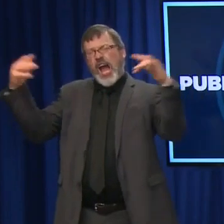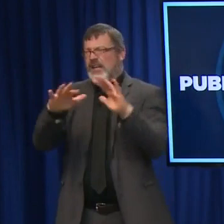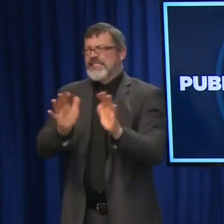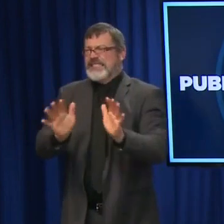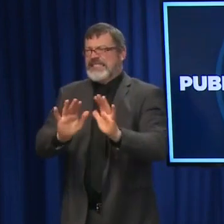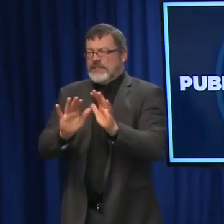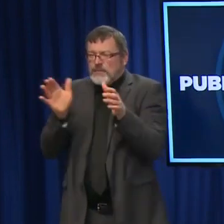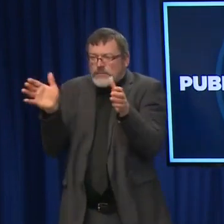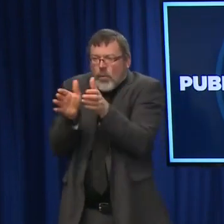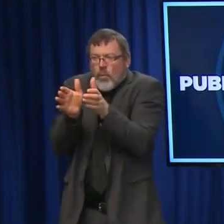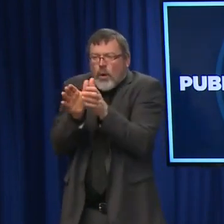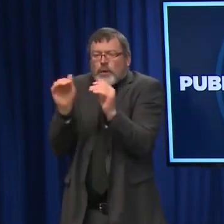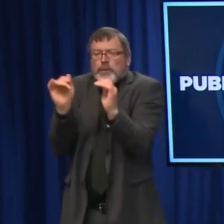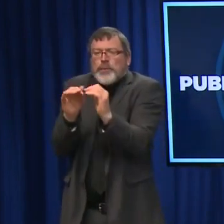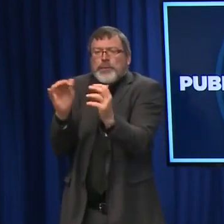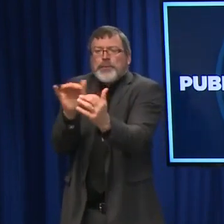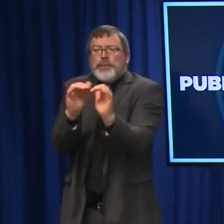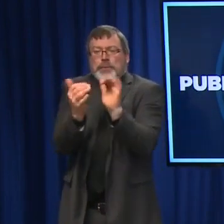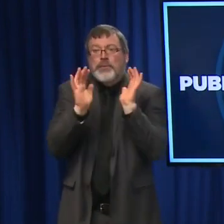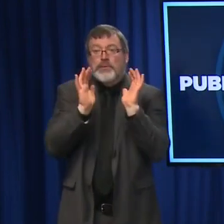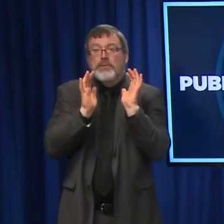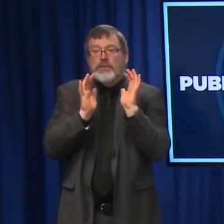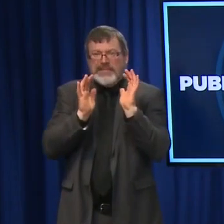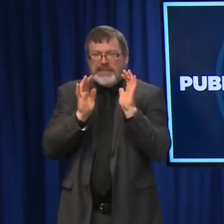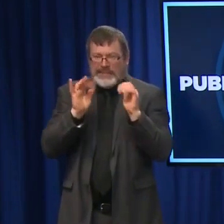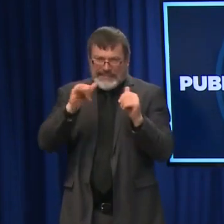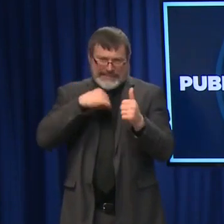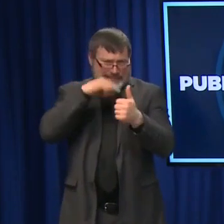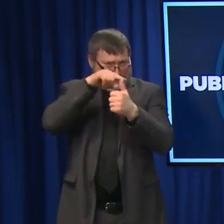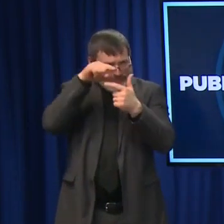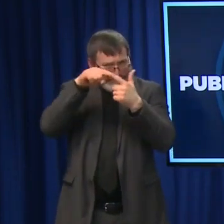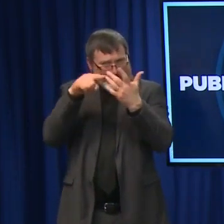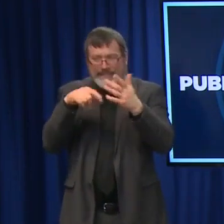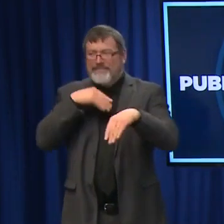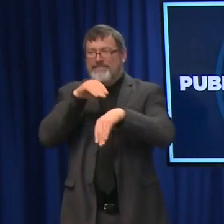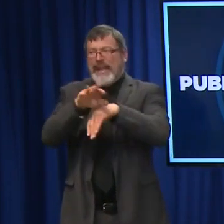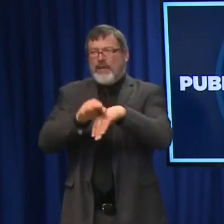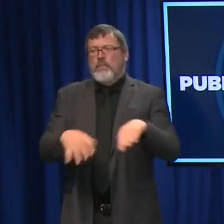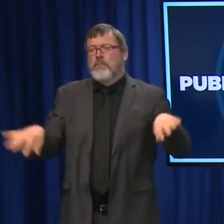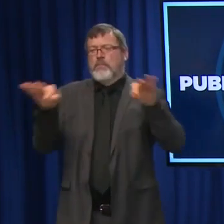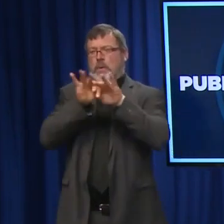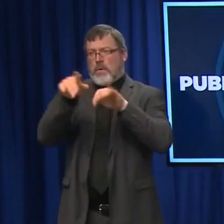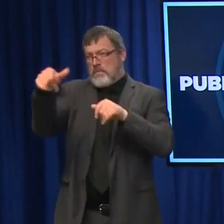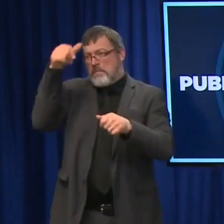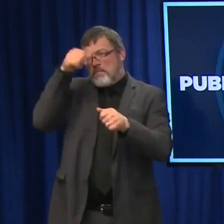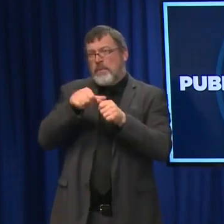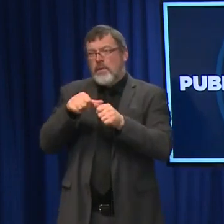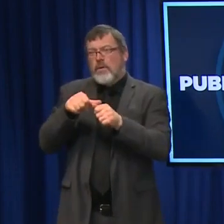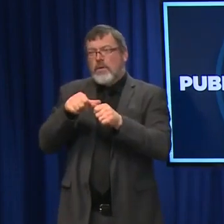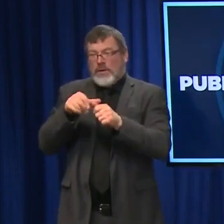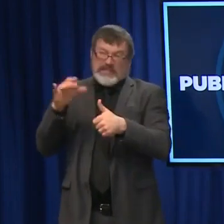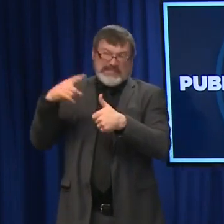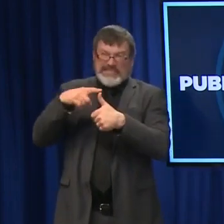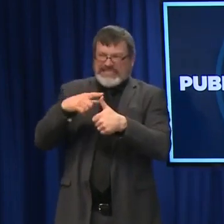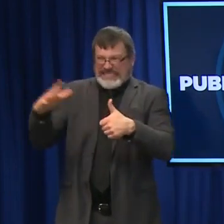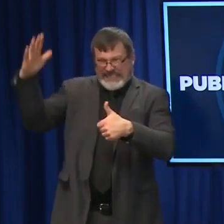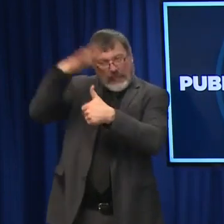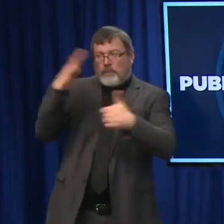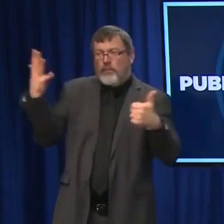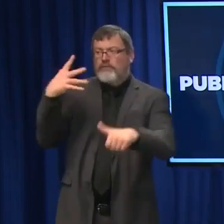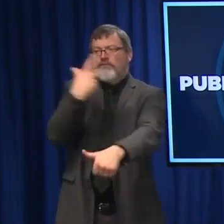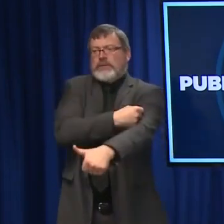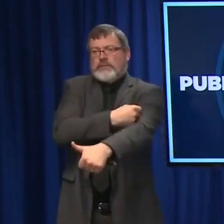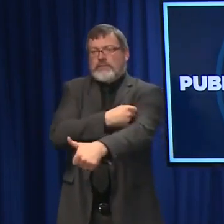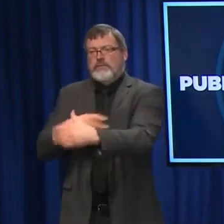a layered prevention strategy. And while that starts with vaccination and vaccination continues to be the most important tool that we have, it